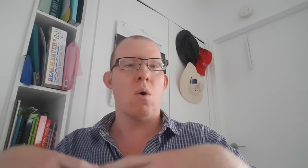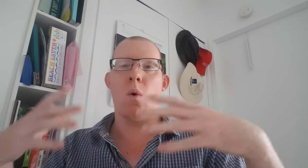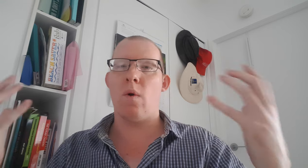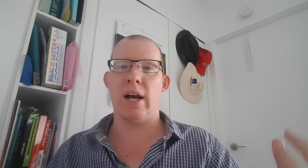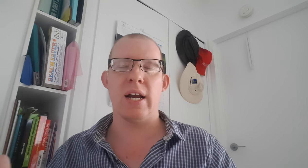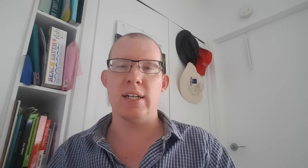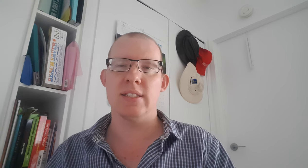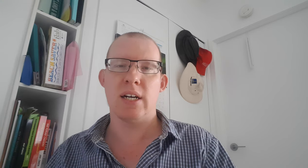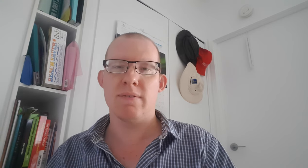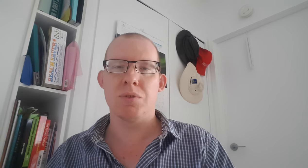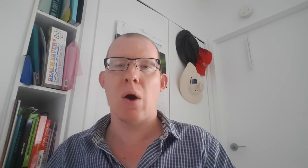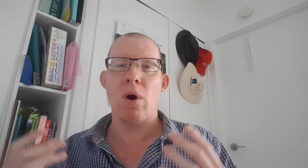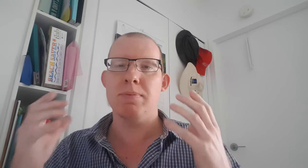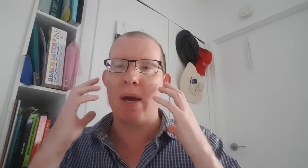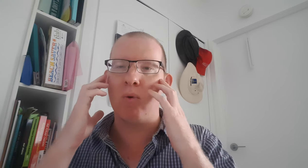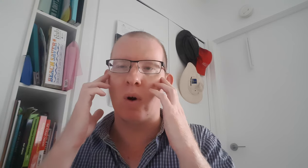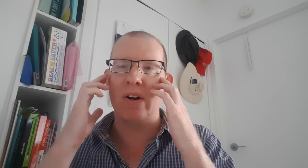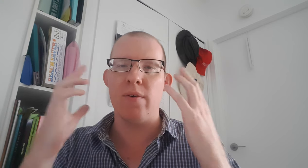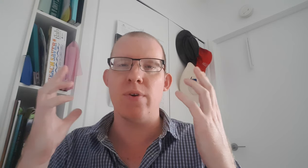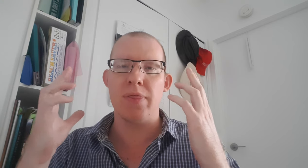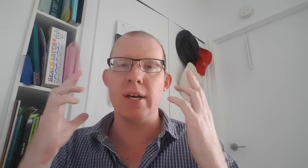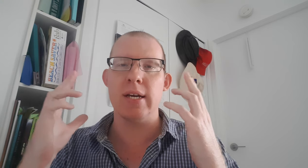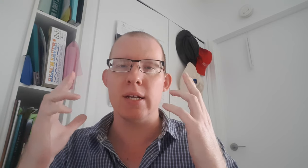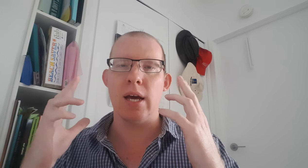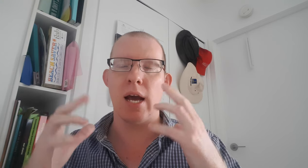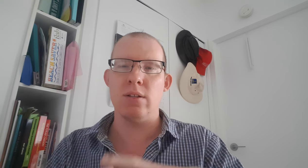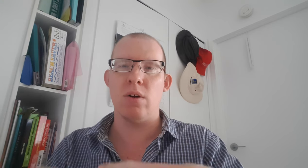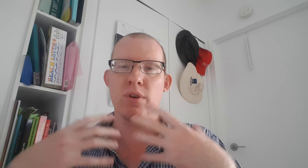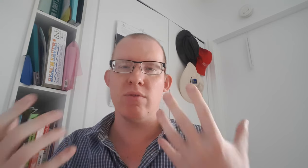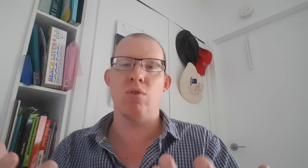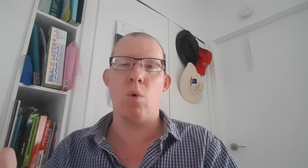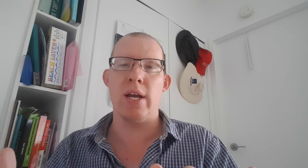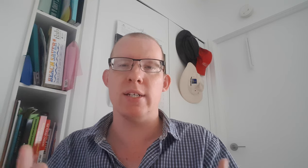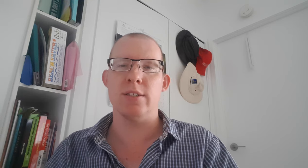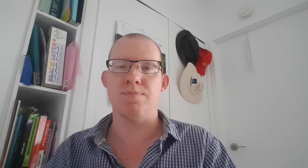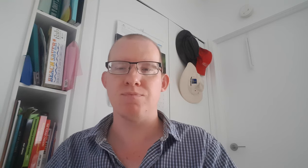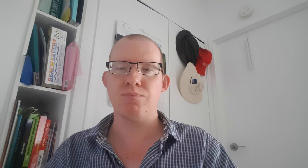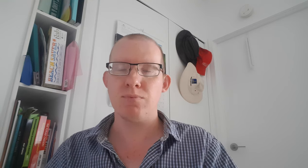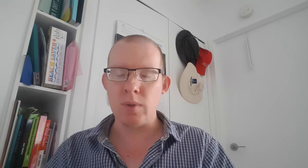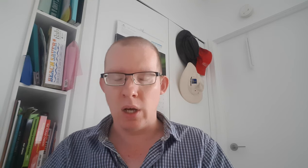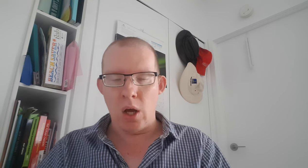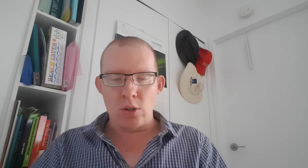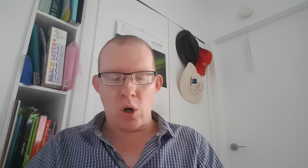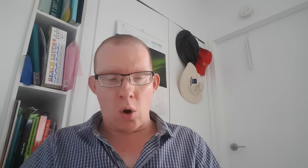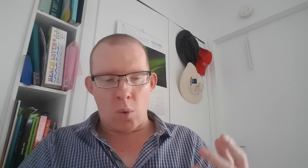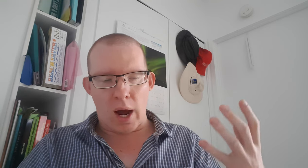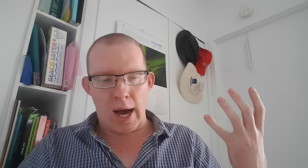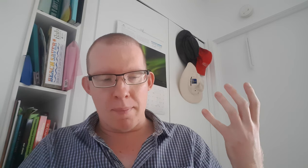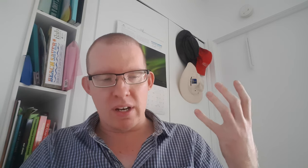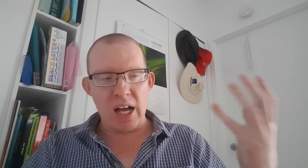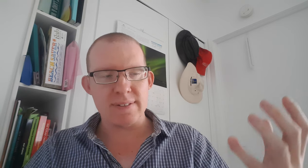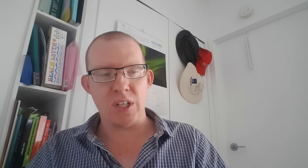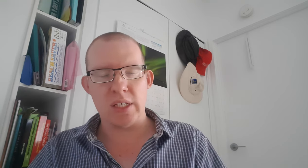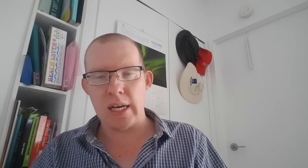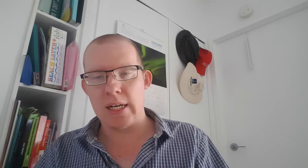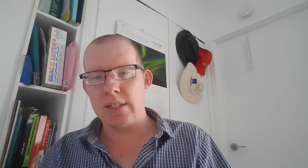all that kind of stuff. That's people are overthinking and not really even awareness. So my last few years